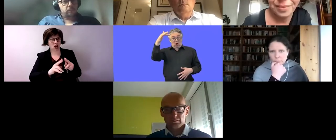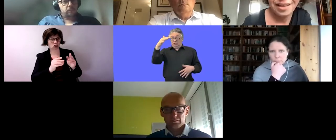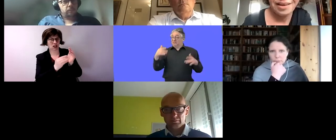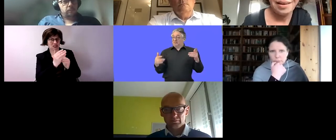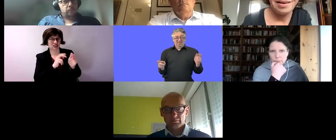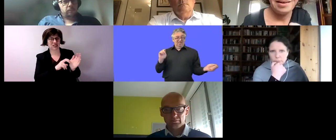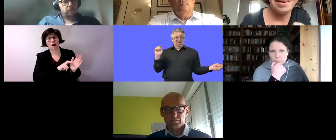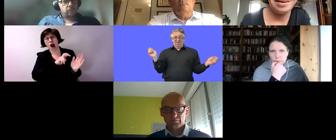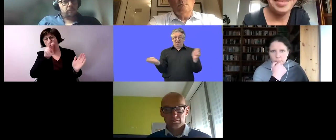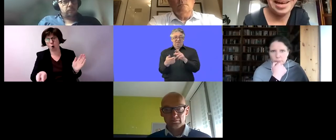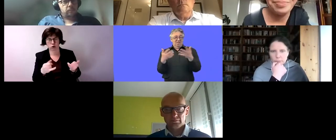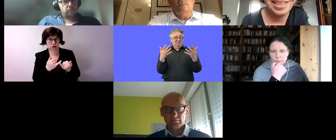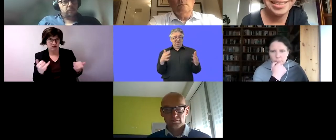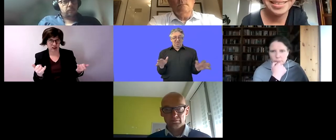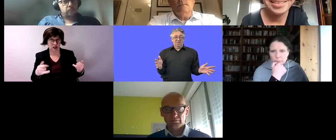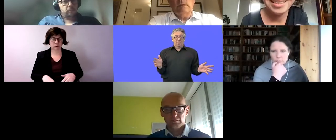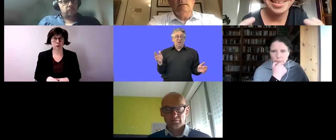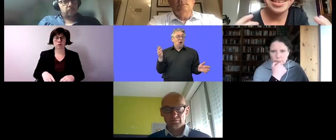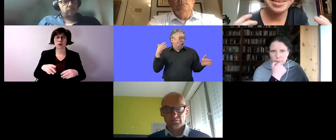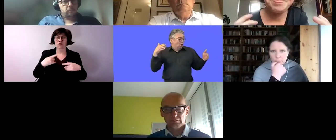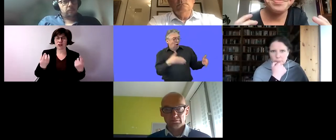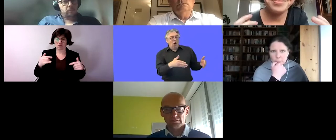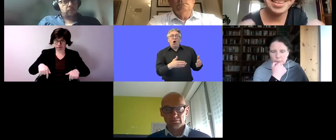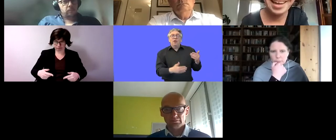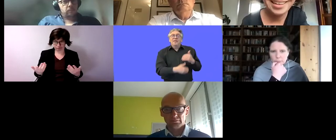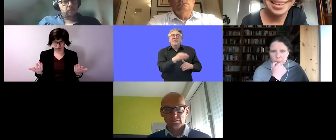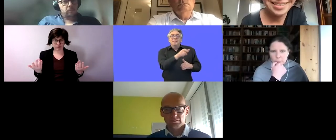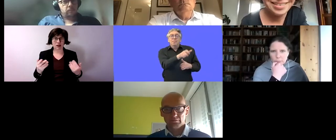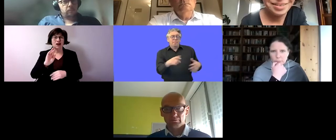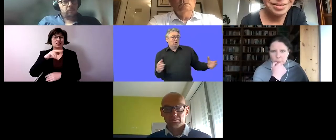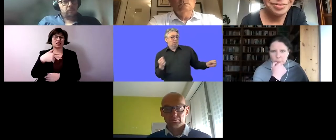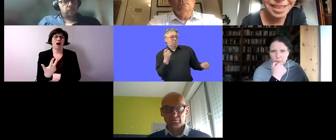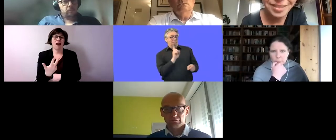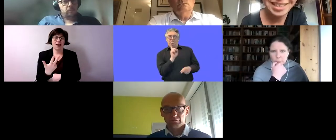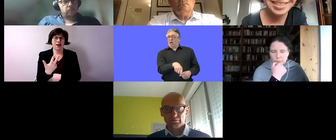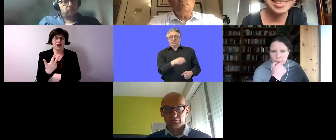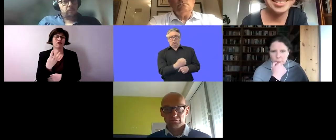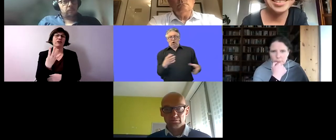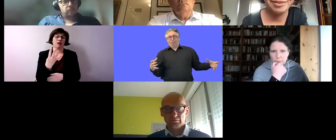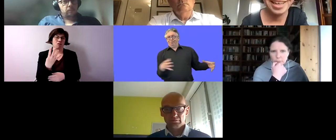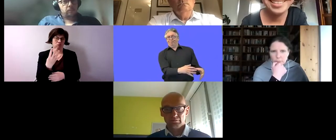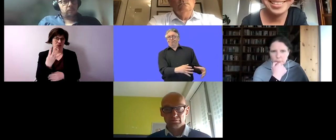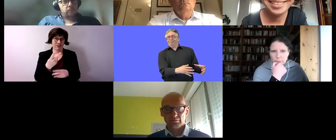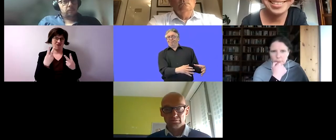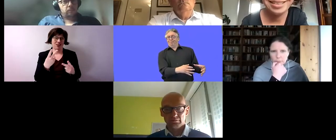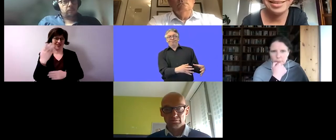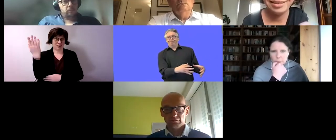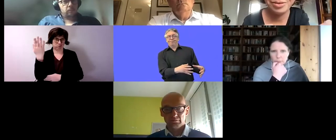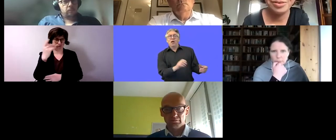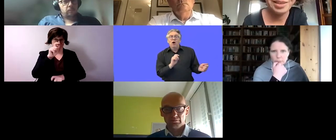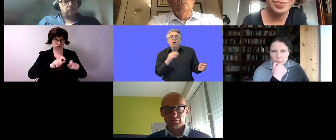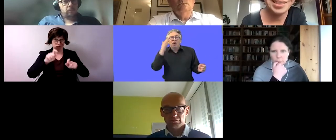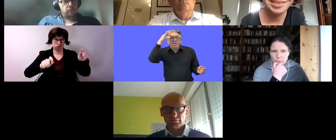paths out of the sheltered workshop system we have here three or four